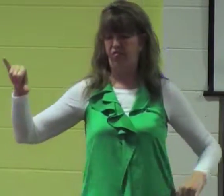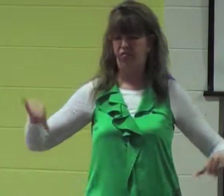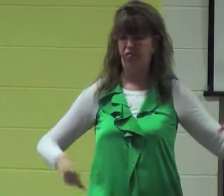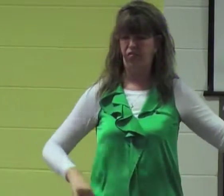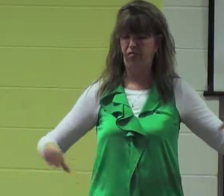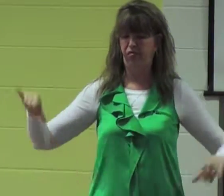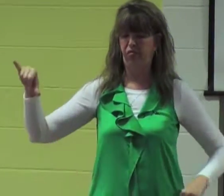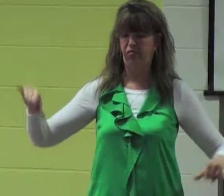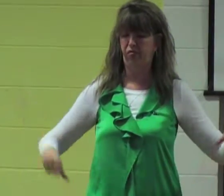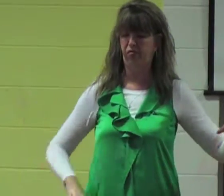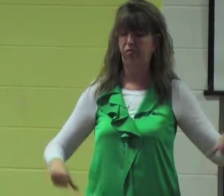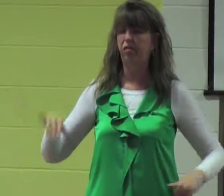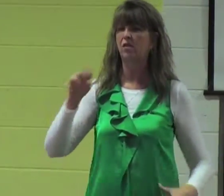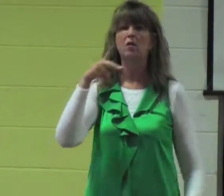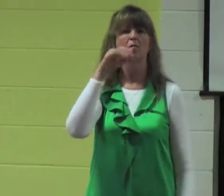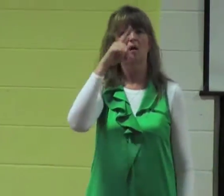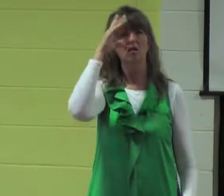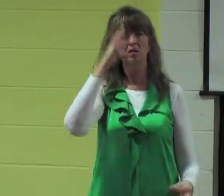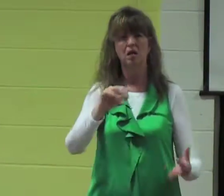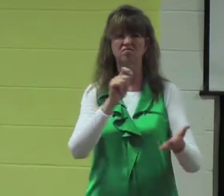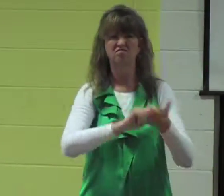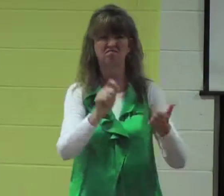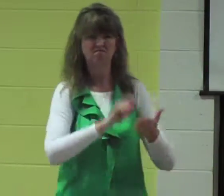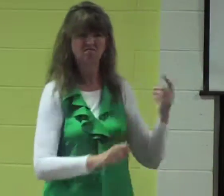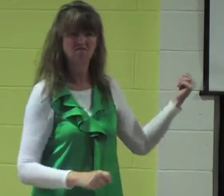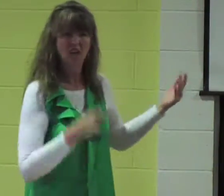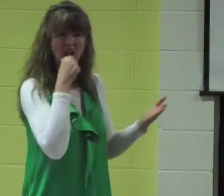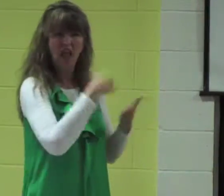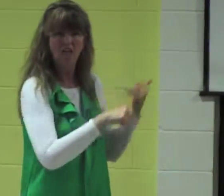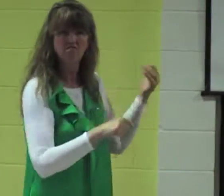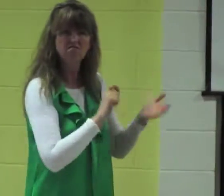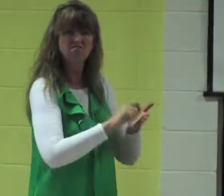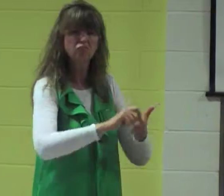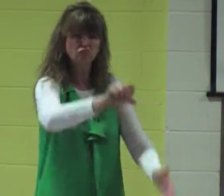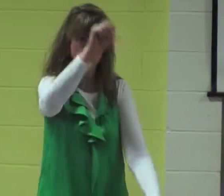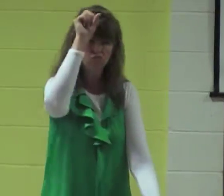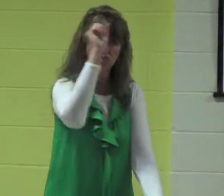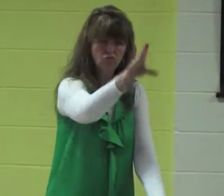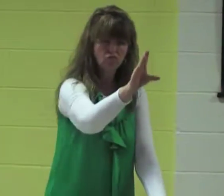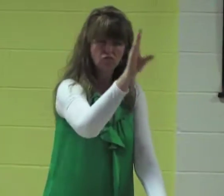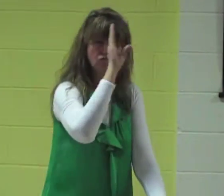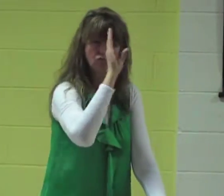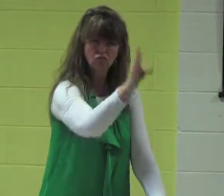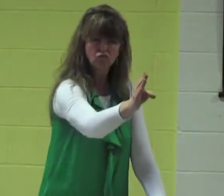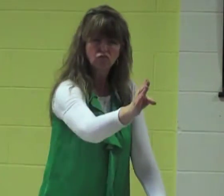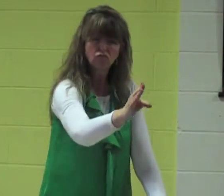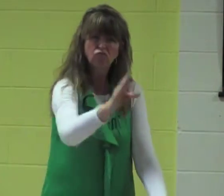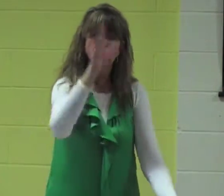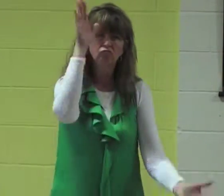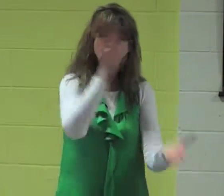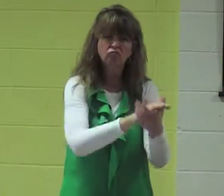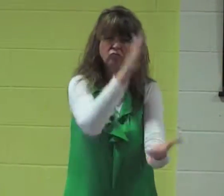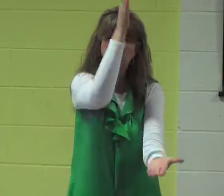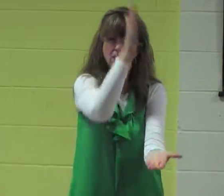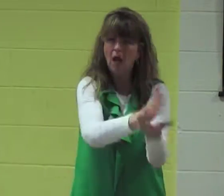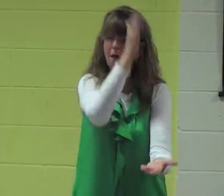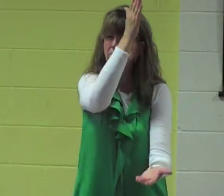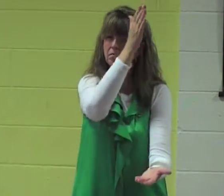They were bragging about things like that and those people. And they got into debates